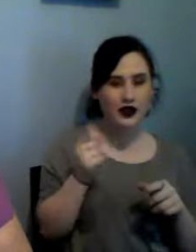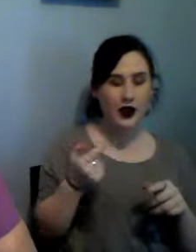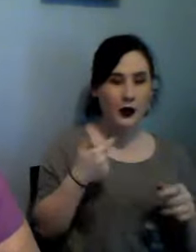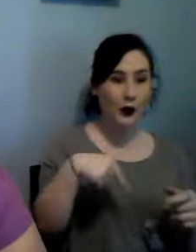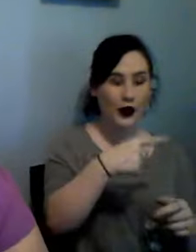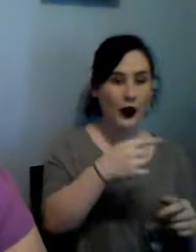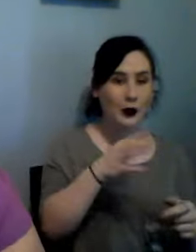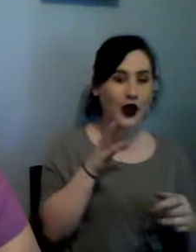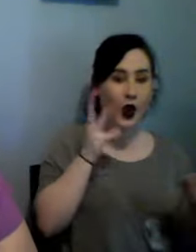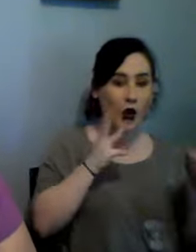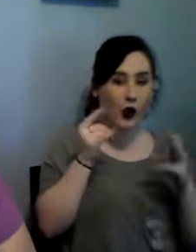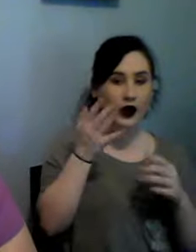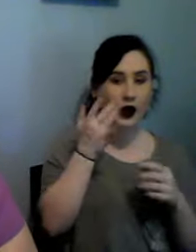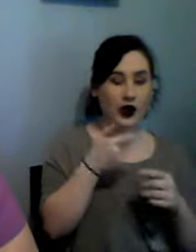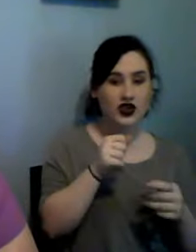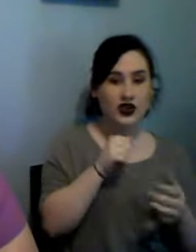letters and fabric